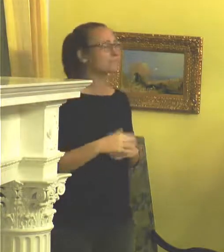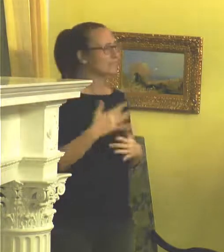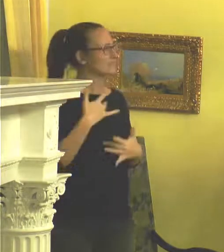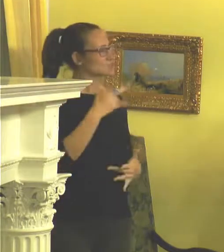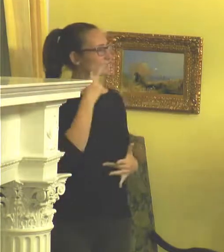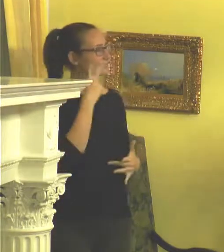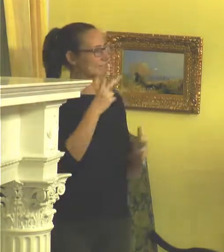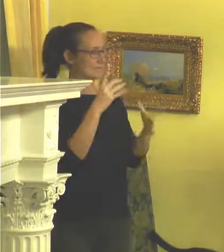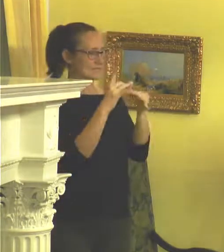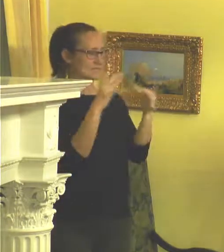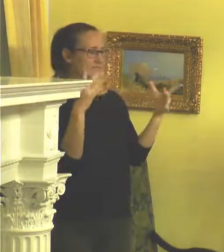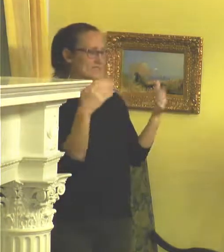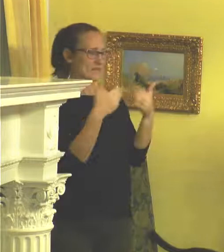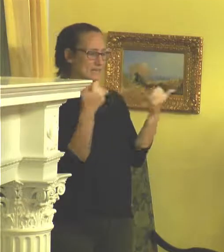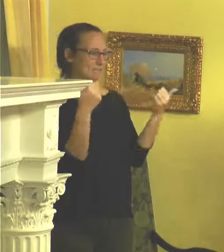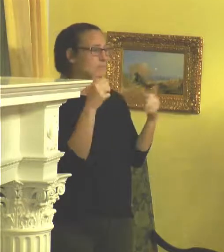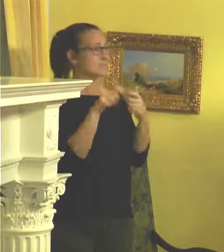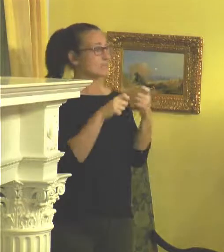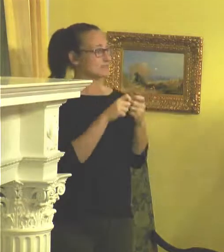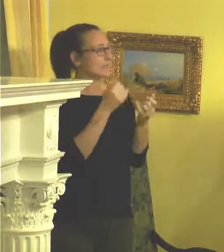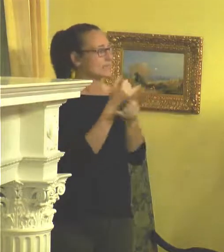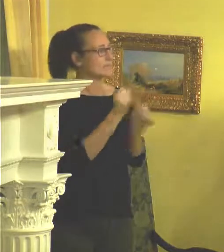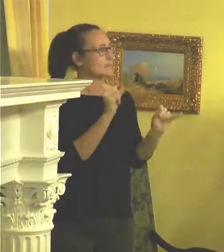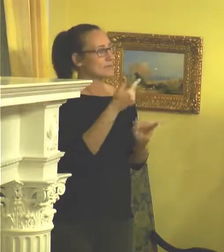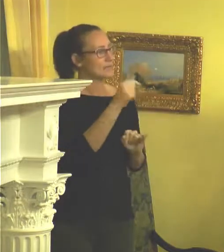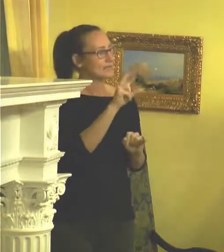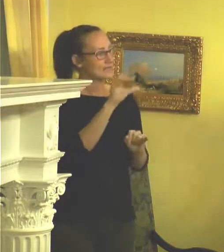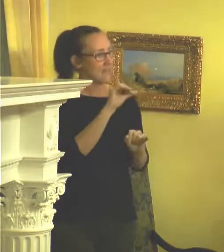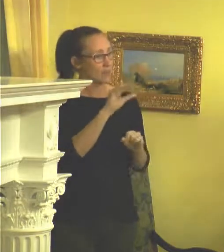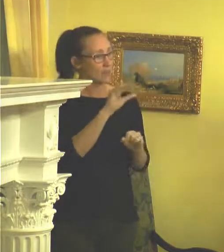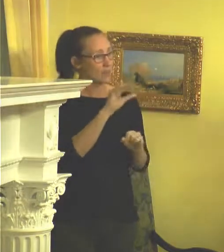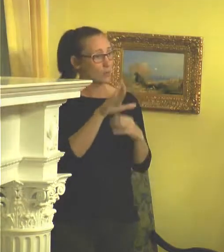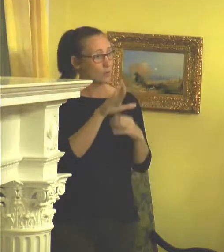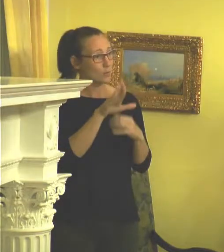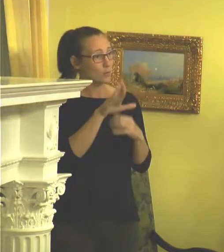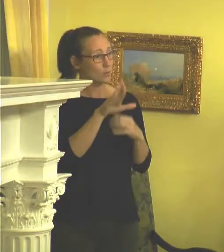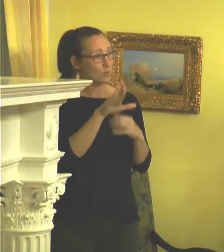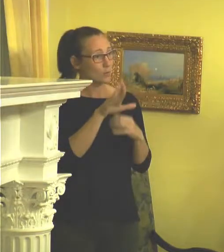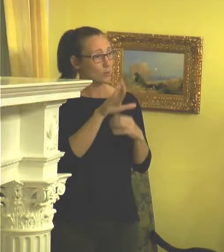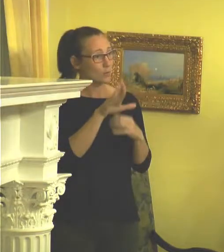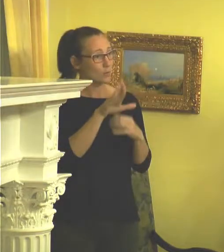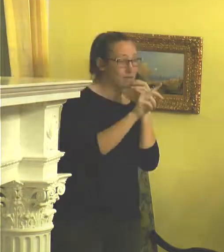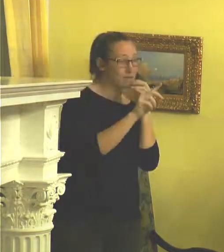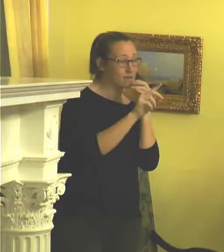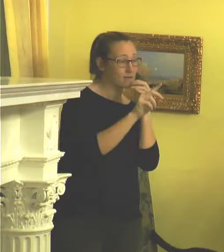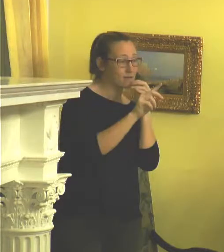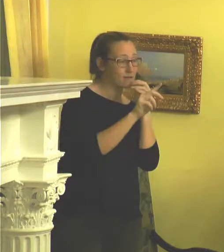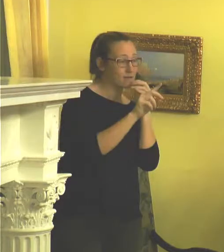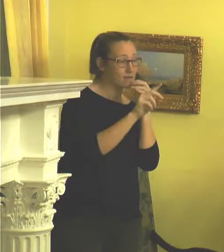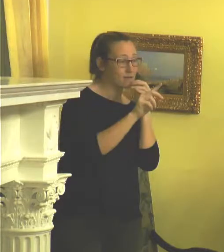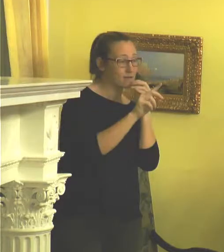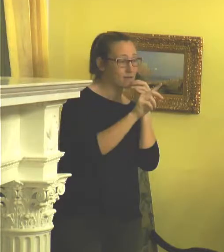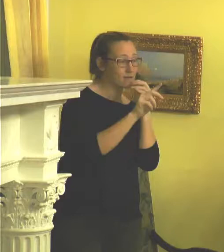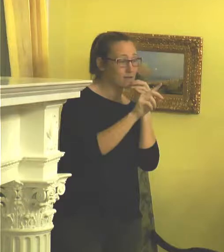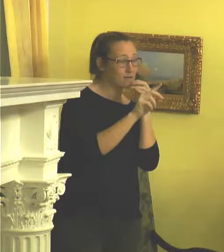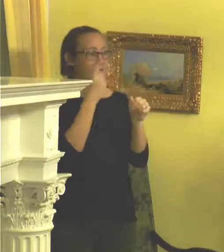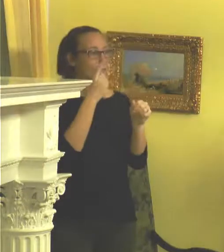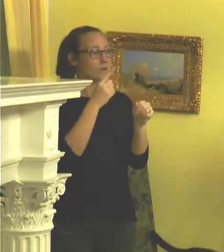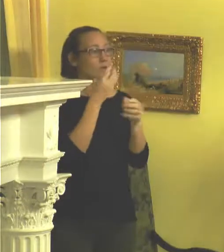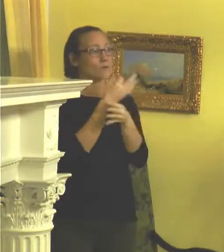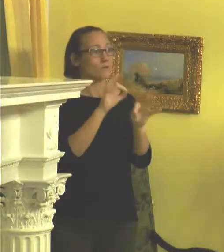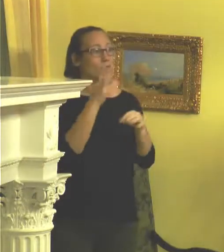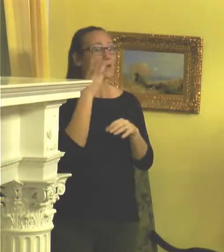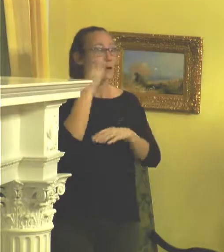that as a disconnect, especially in independent galleries where it's all 2D, an opening night happens and everybody goes to the free wine